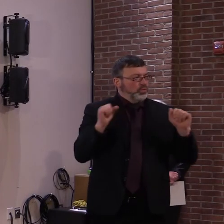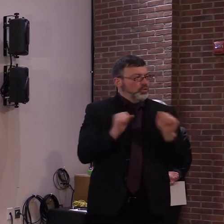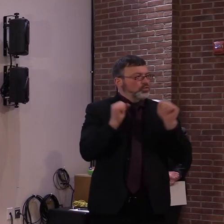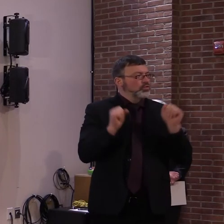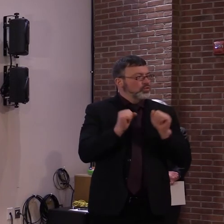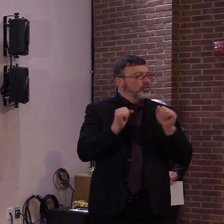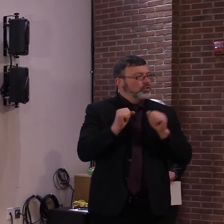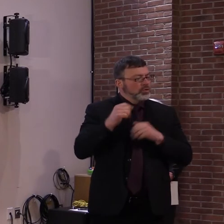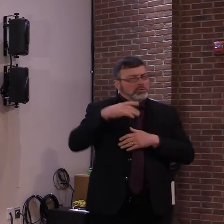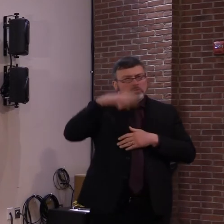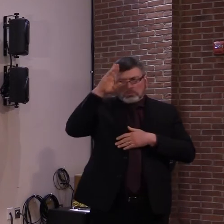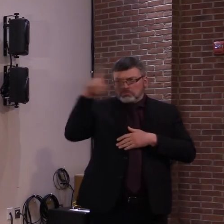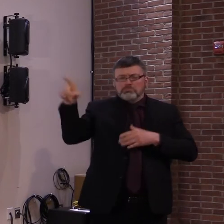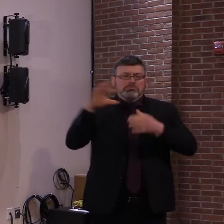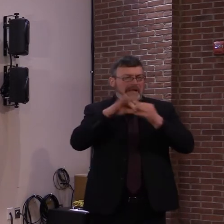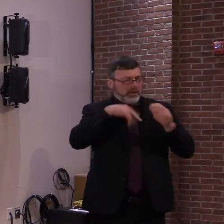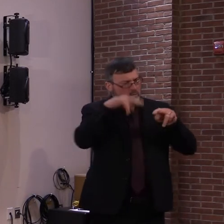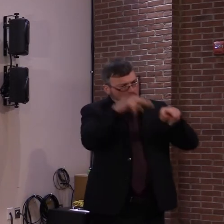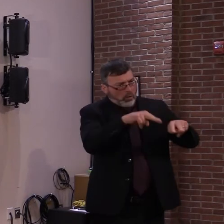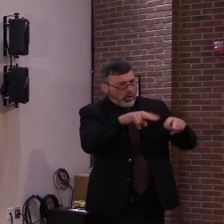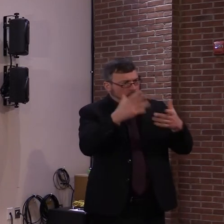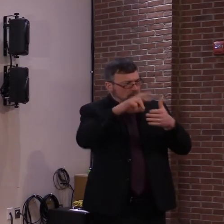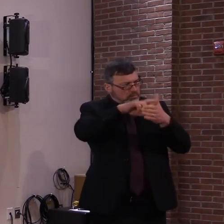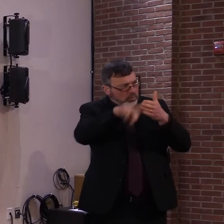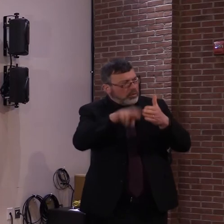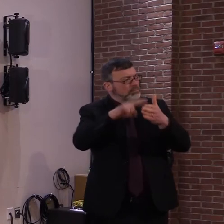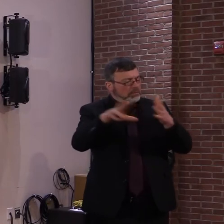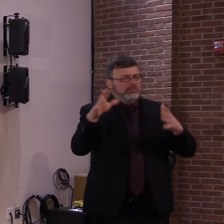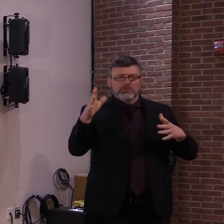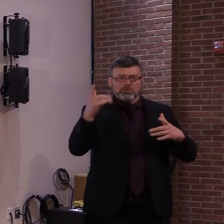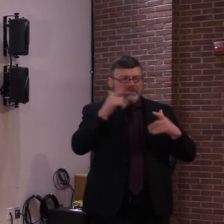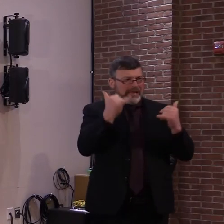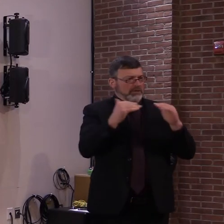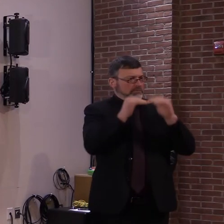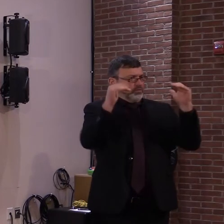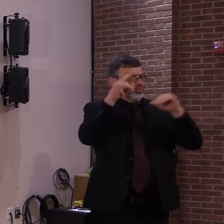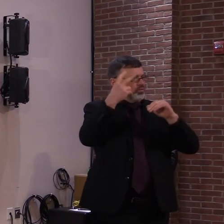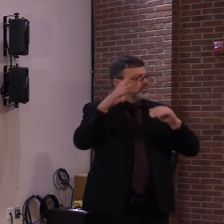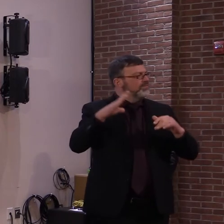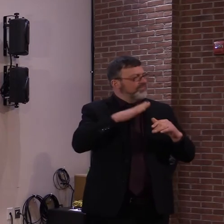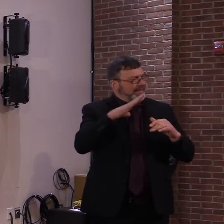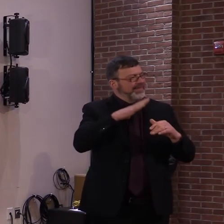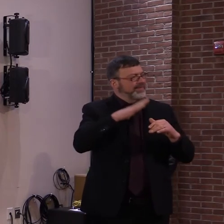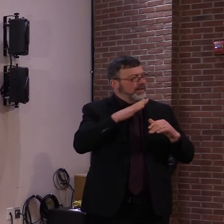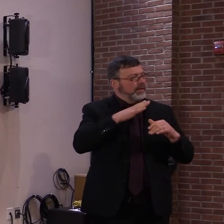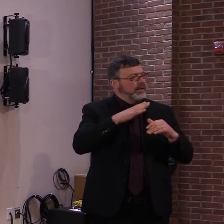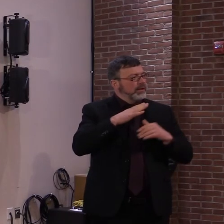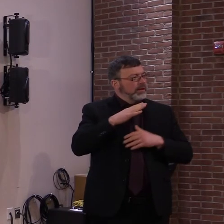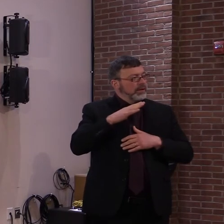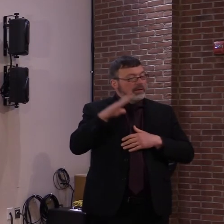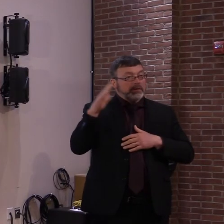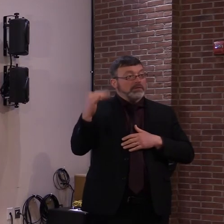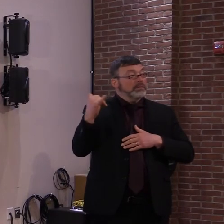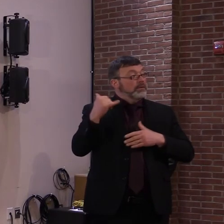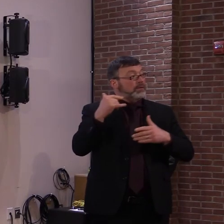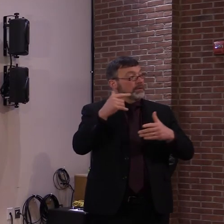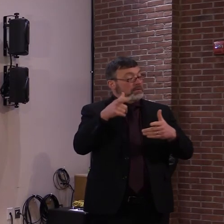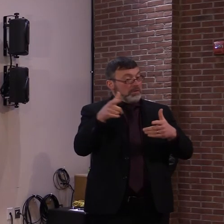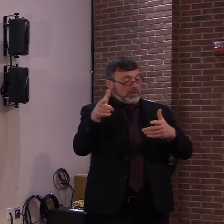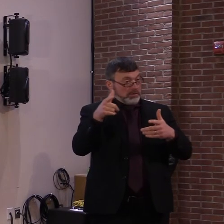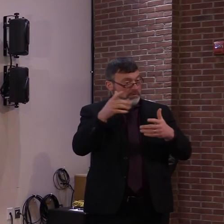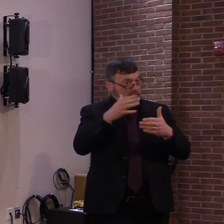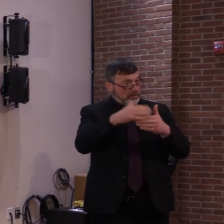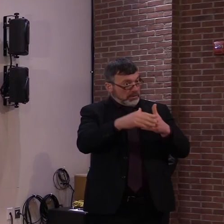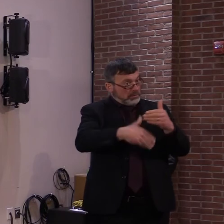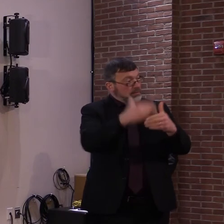to move to phase three in winter sports. My question is, do you, do you have a deadline to make that decision if there is